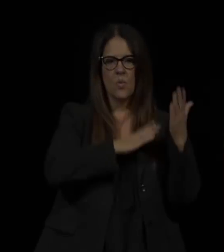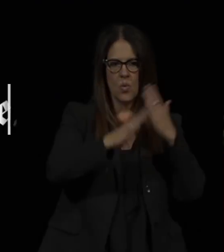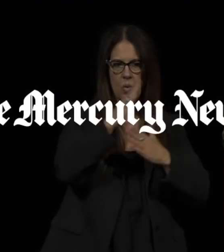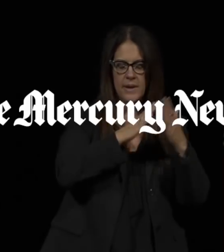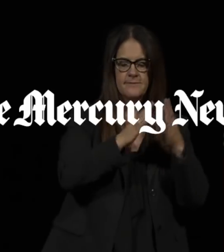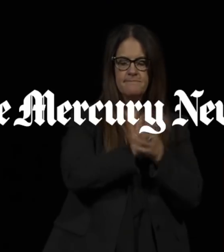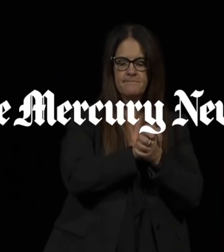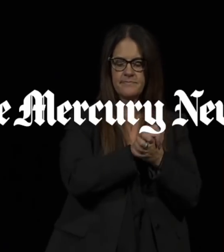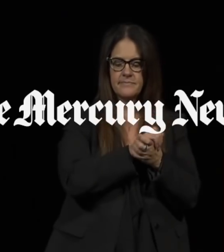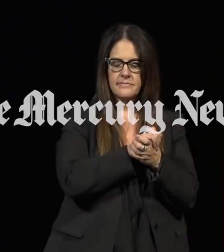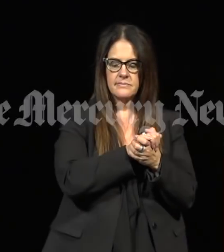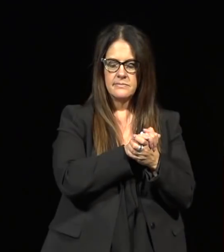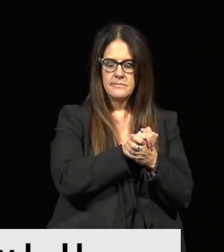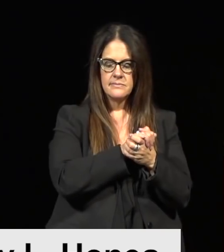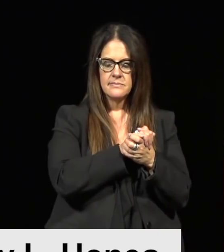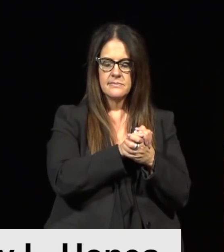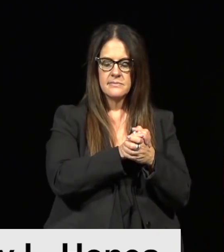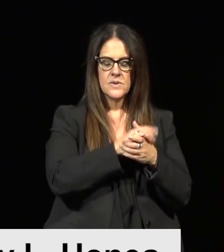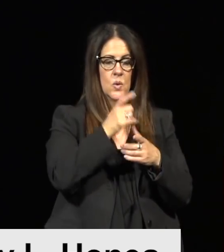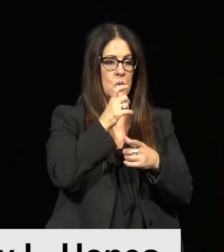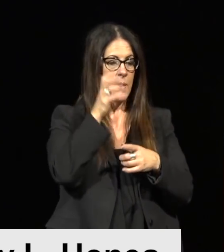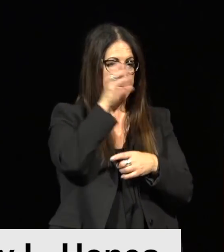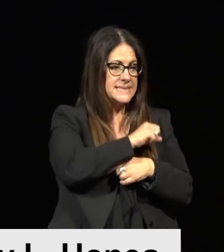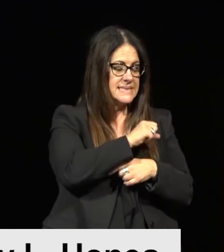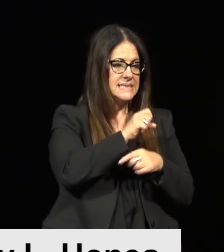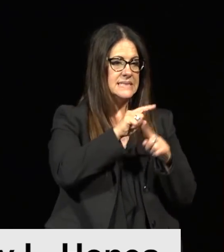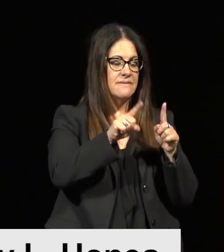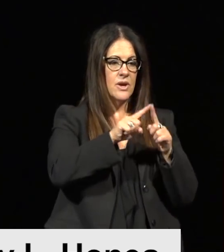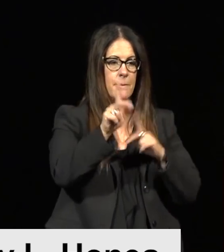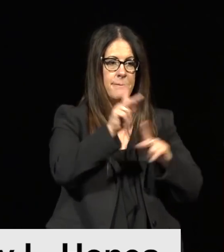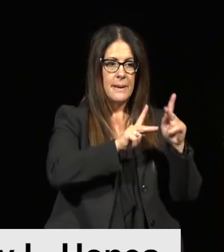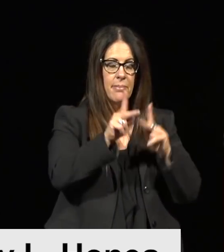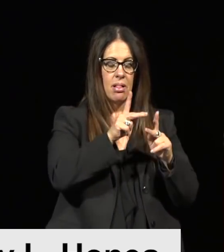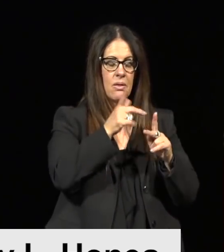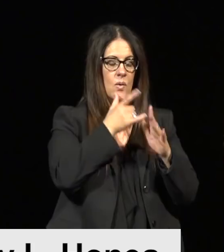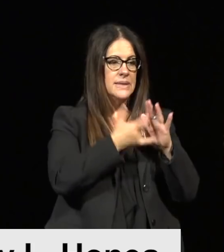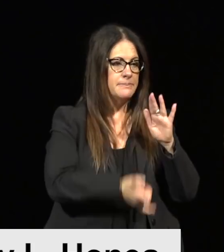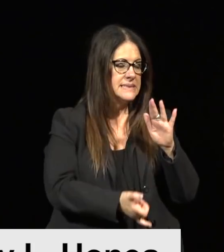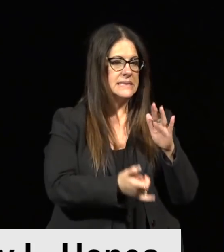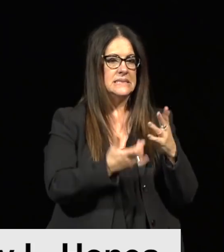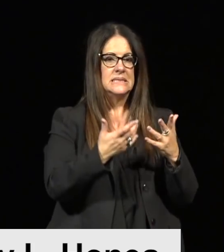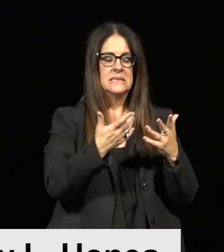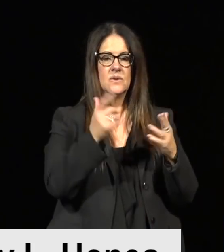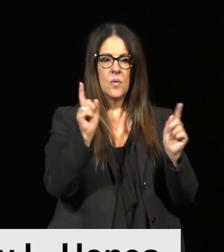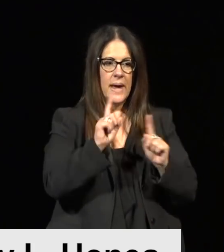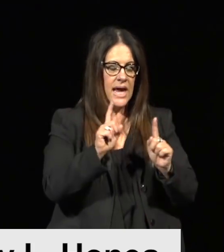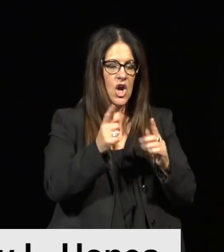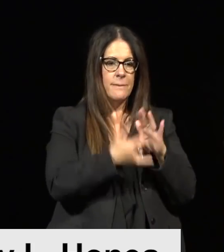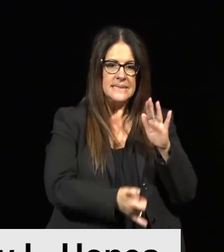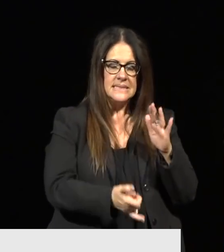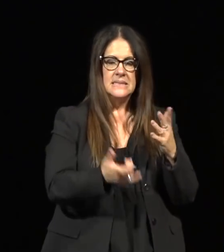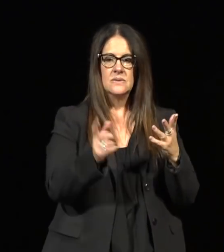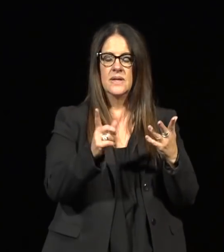Of the missing person reports that we have received, our investigators have been able to